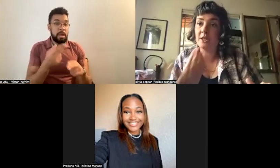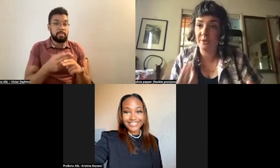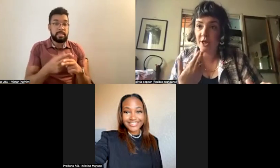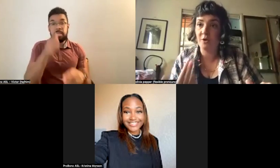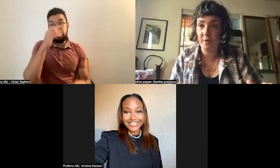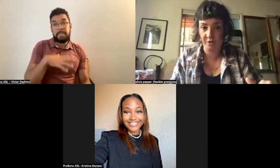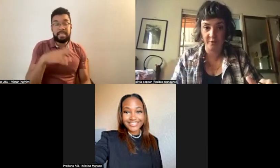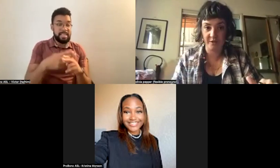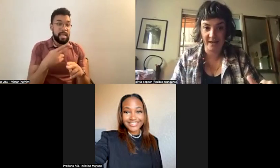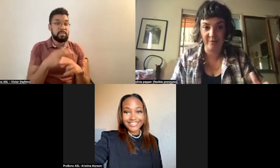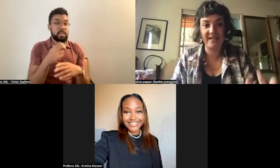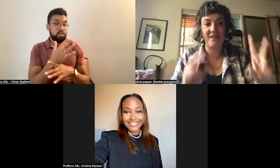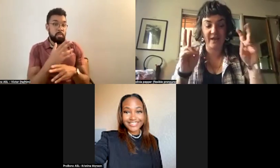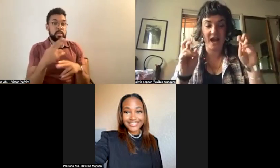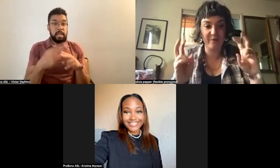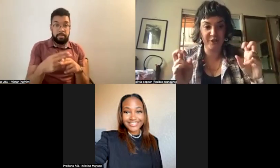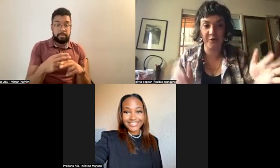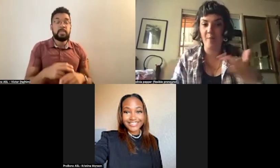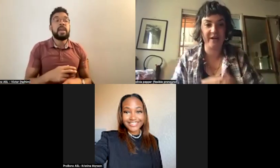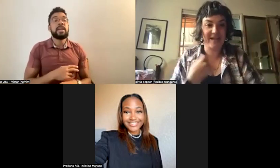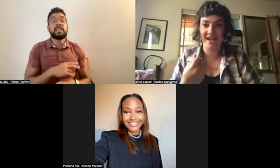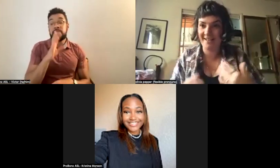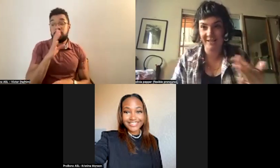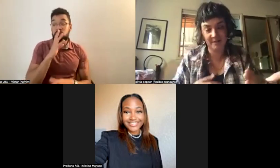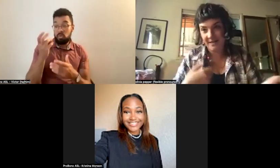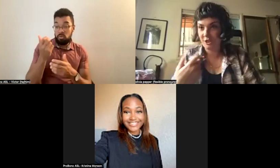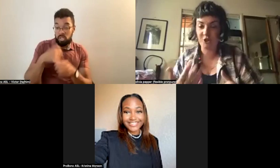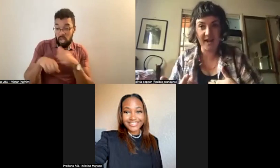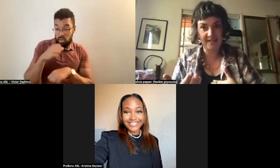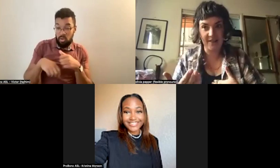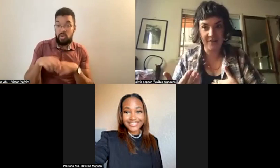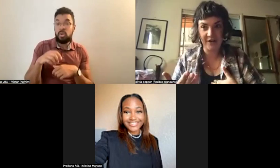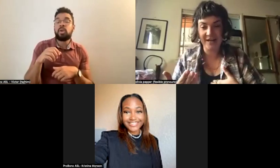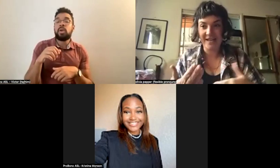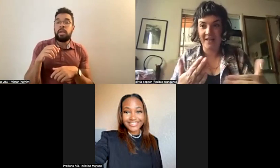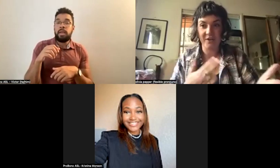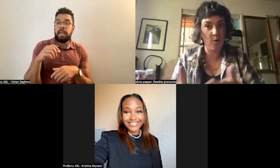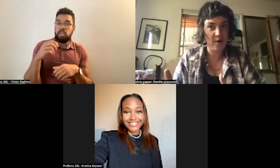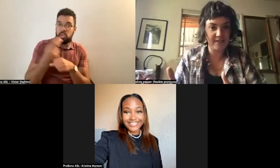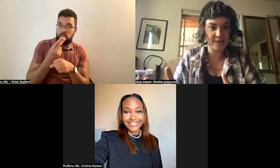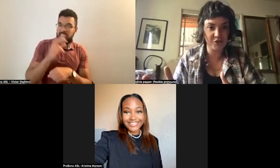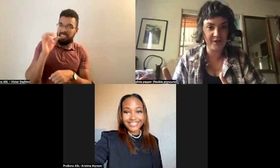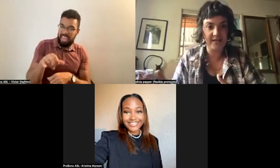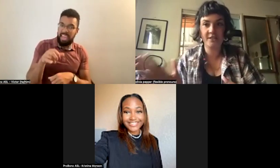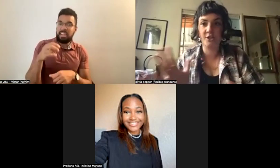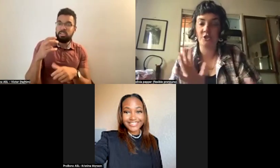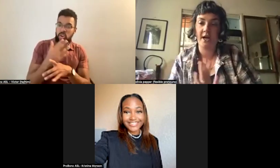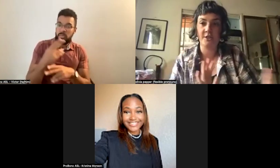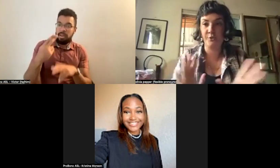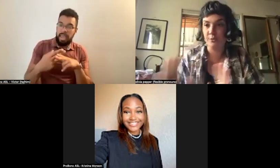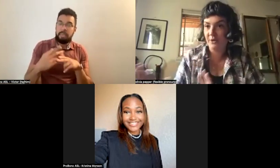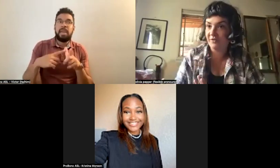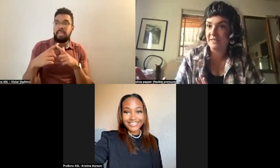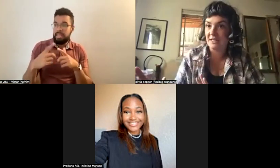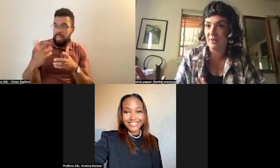speak to each other with those names, and they would hype each other up and get in to drag together, and then go out into the street to try